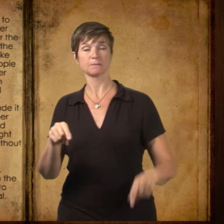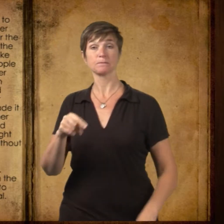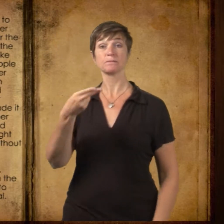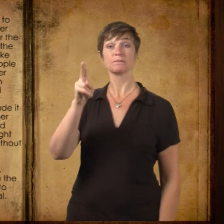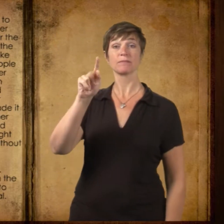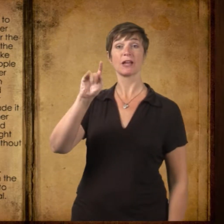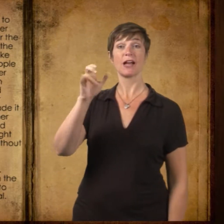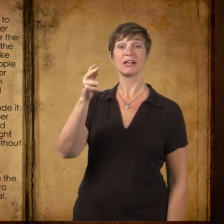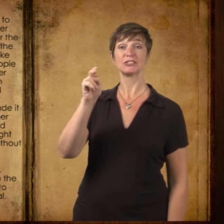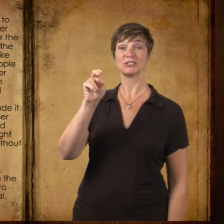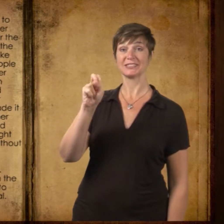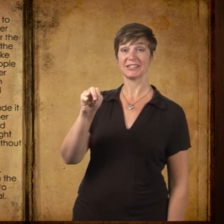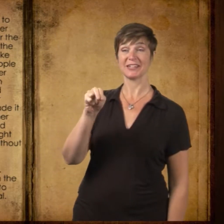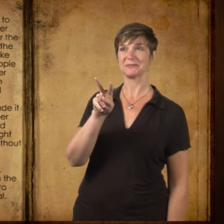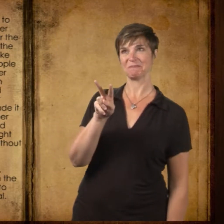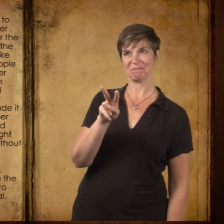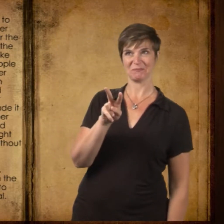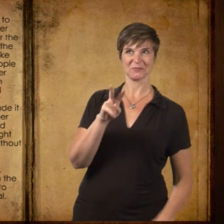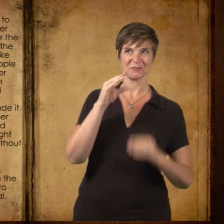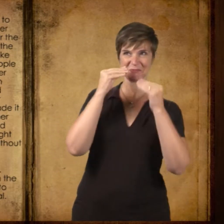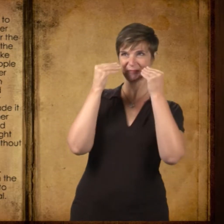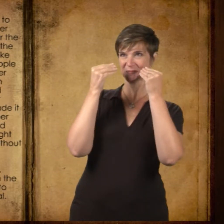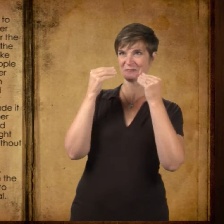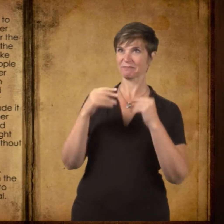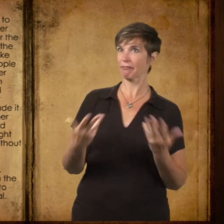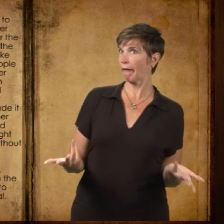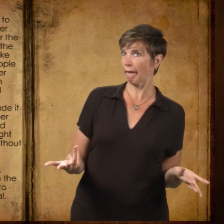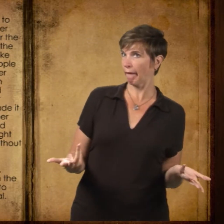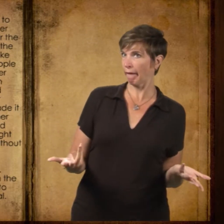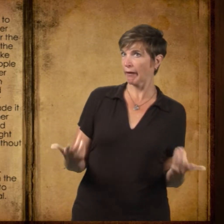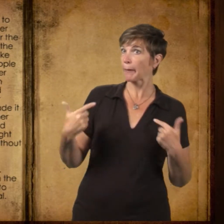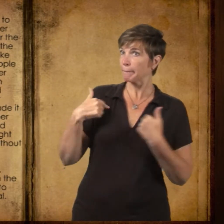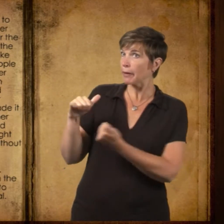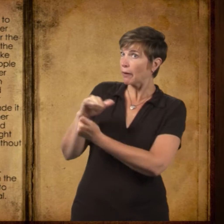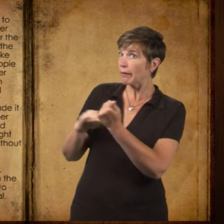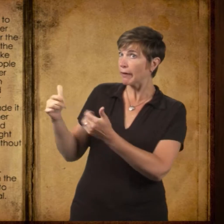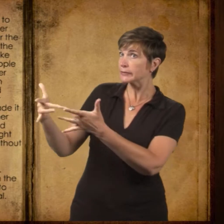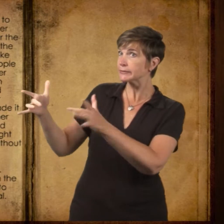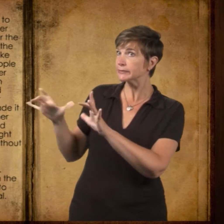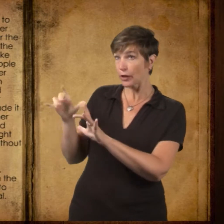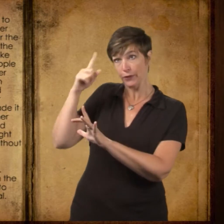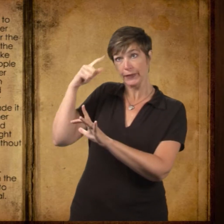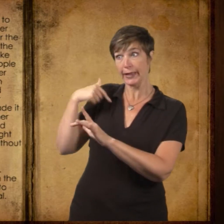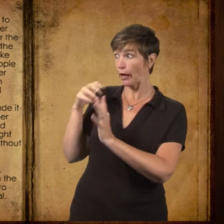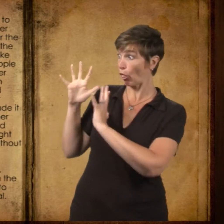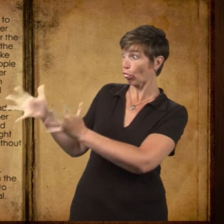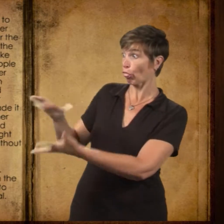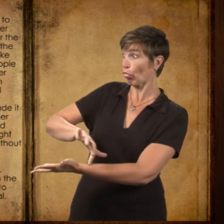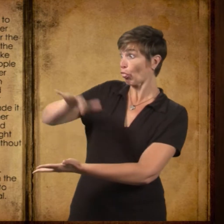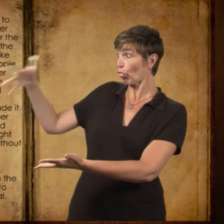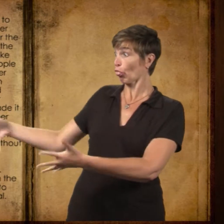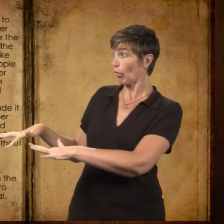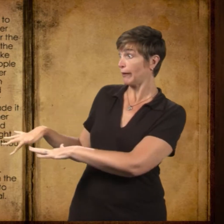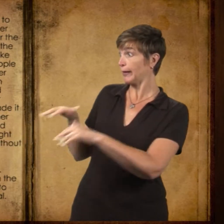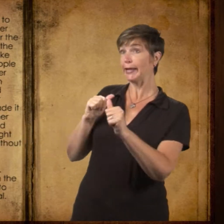Mrs. Hutchinson said grinning, Wouldn't have me leaving my dishes in the sink now, would you, Joe?